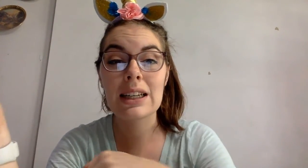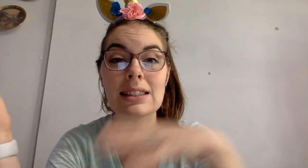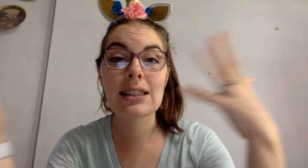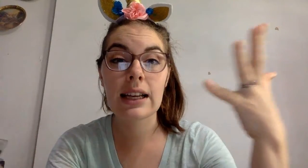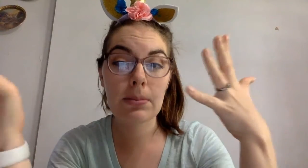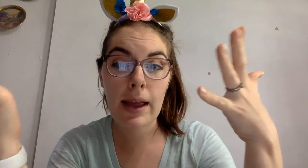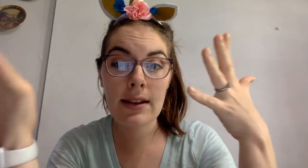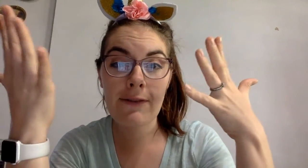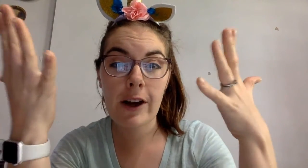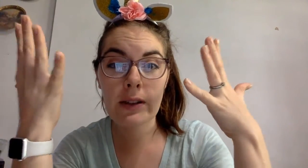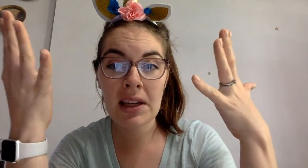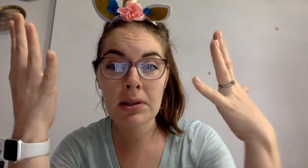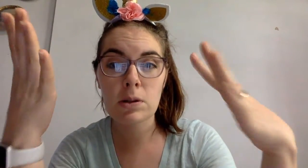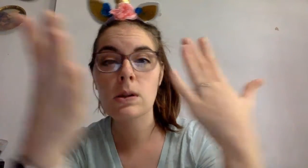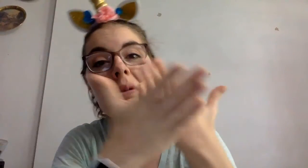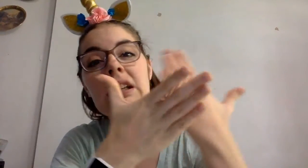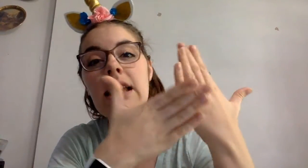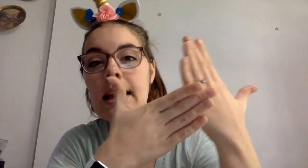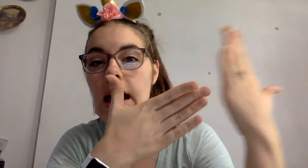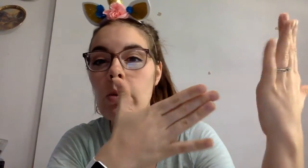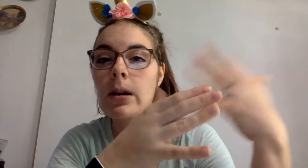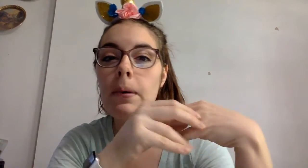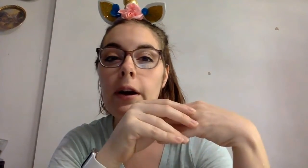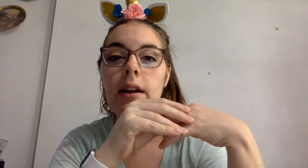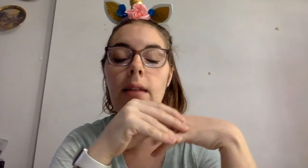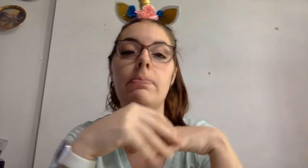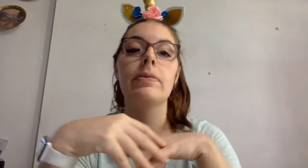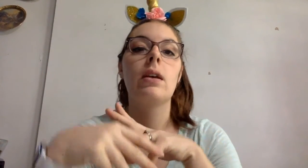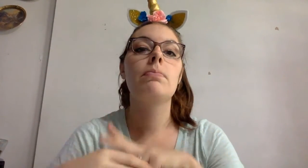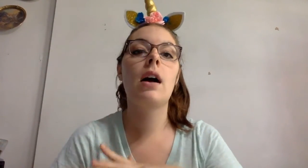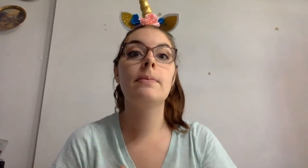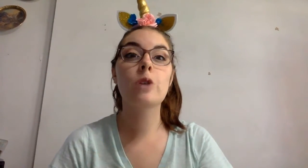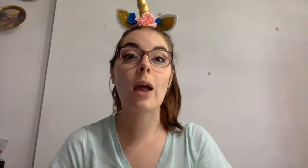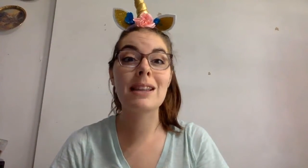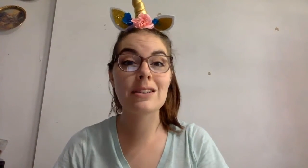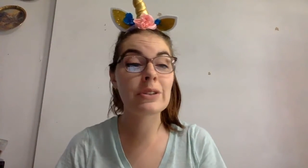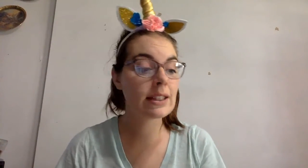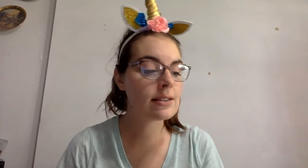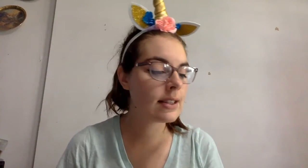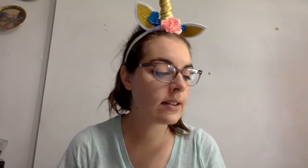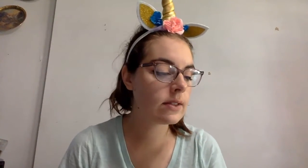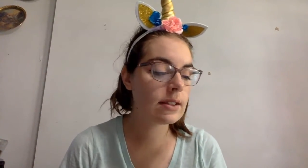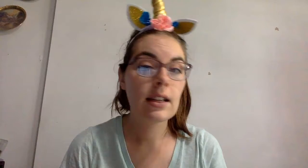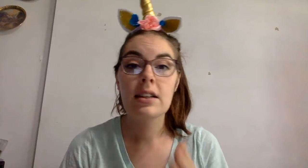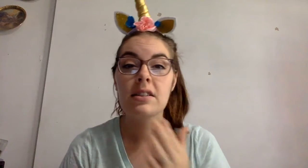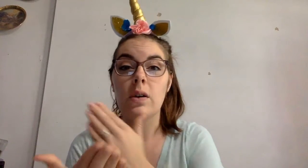We're going to segment phonemes, which means we're going to take that word apart and chop it into its sound. So,